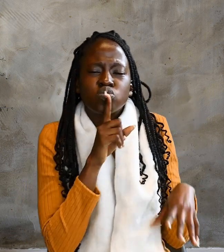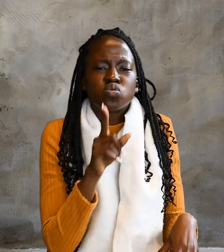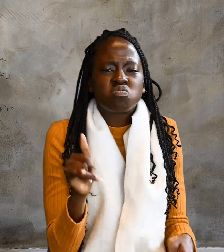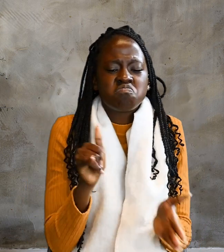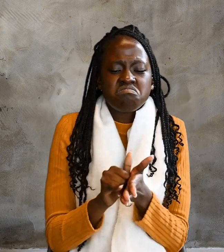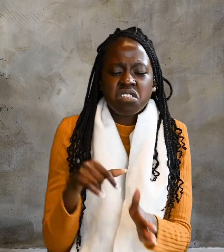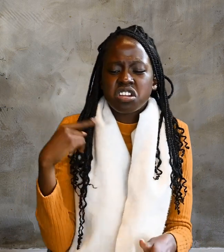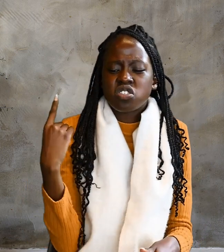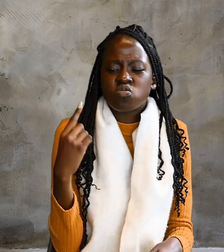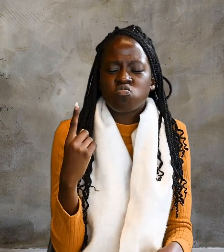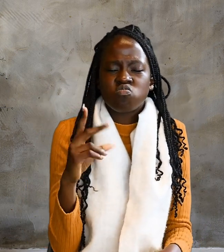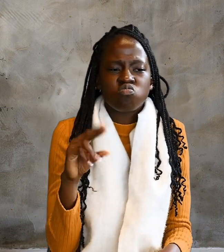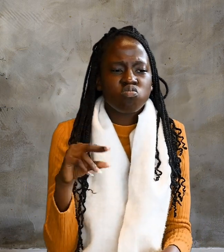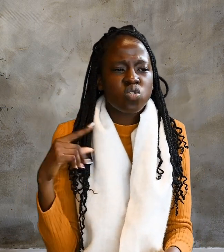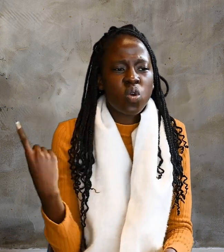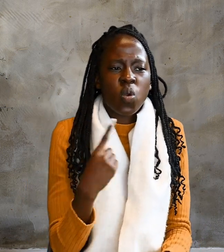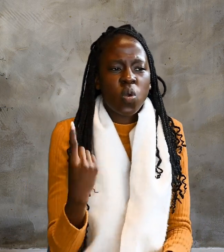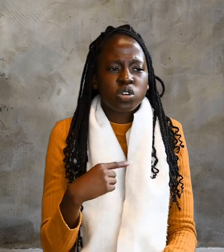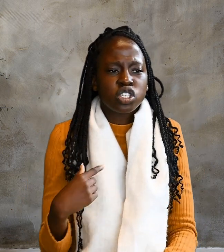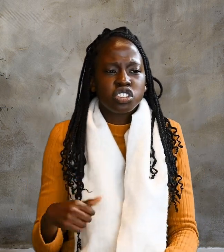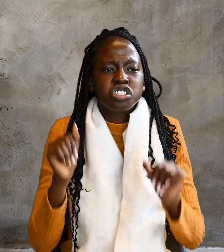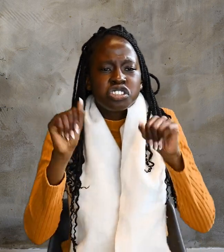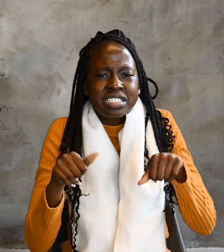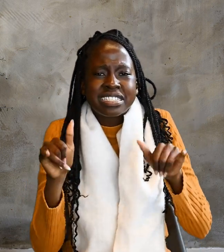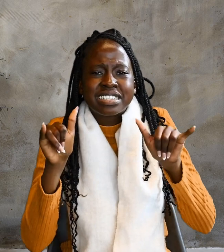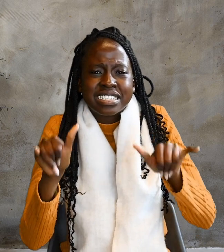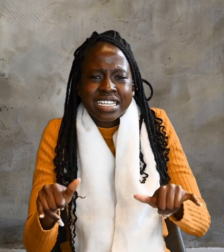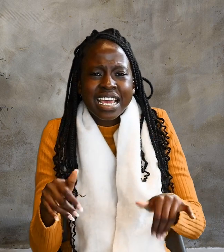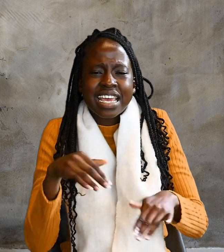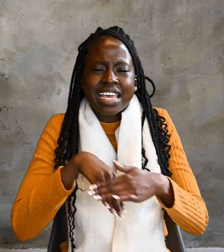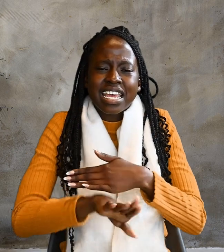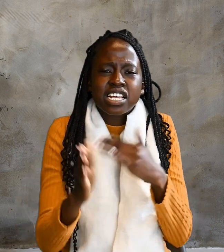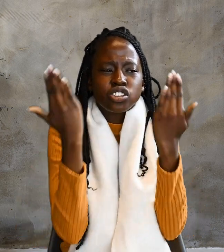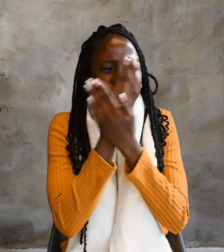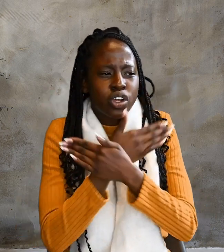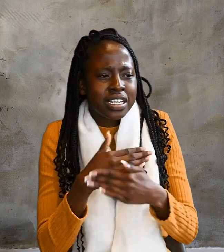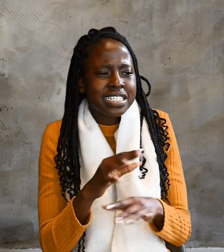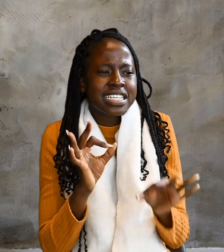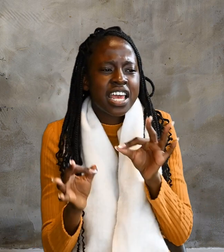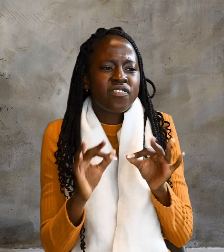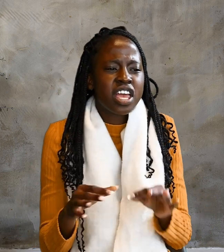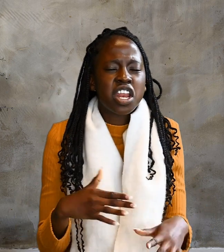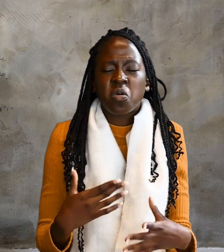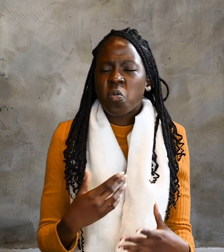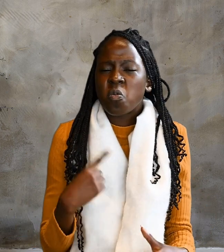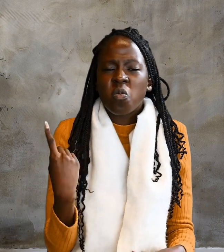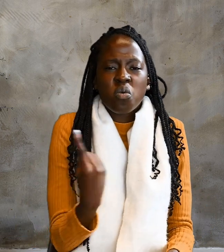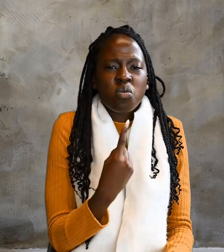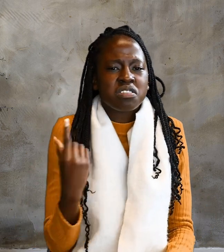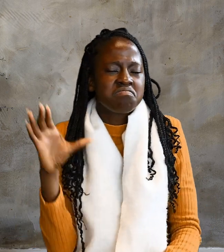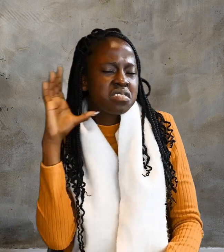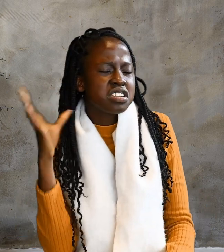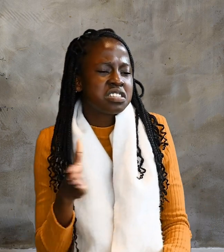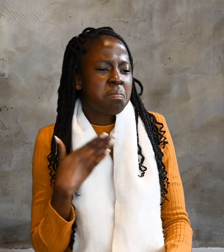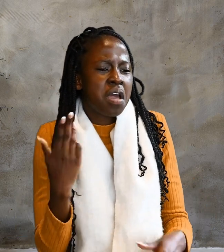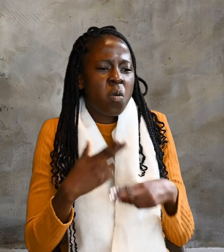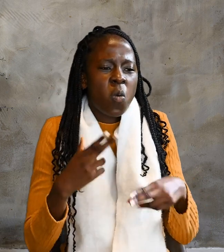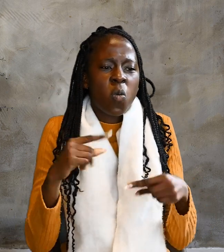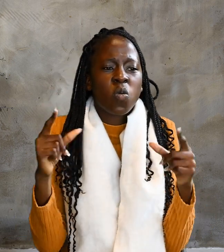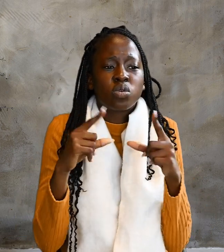believes in me should stay in darkness. If anyone hears my words but does not keep